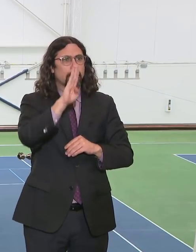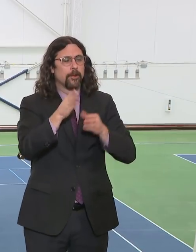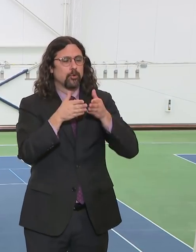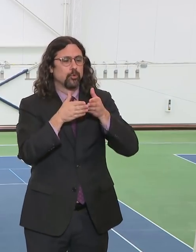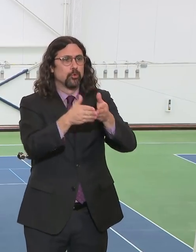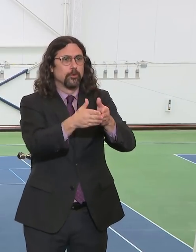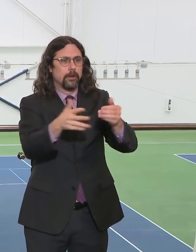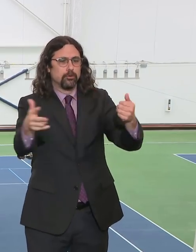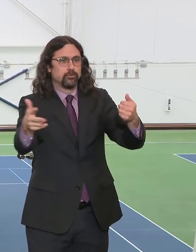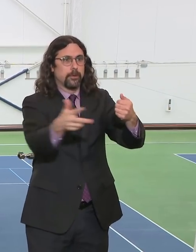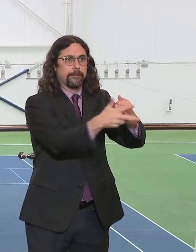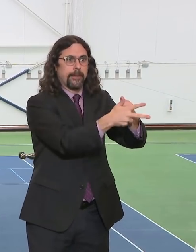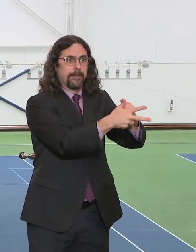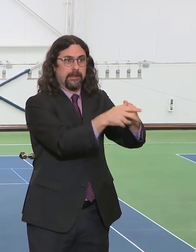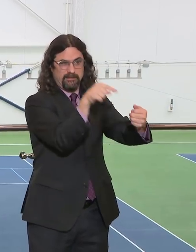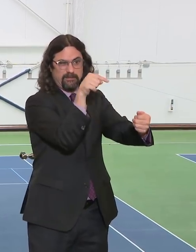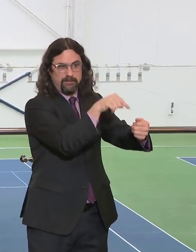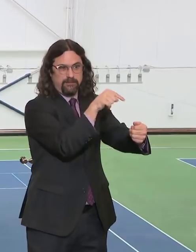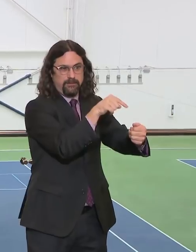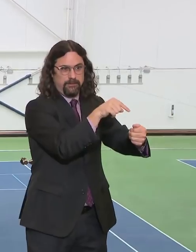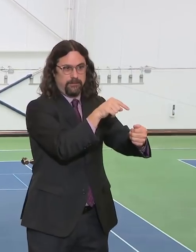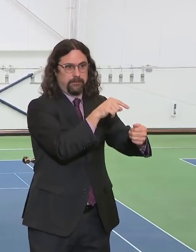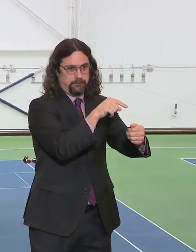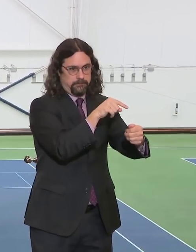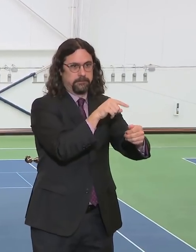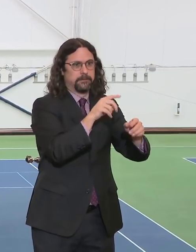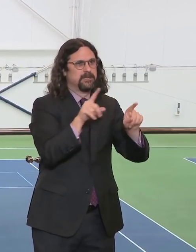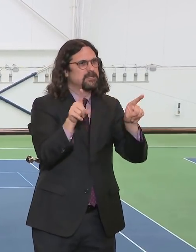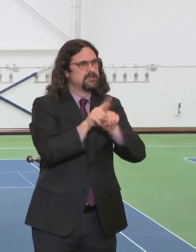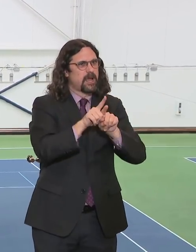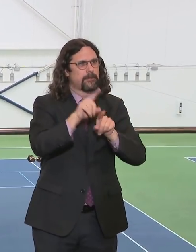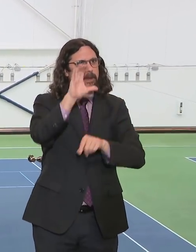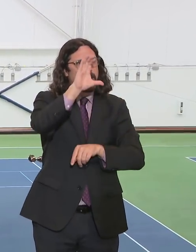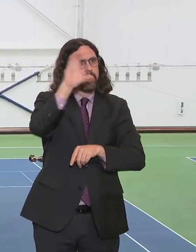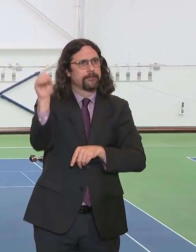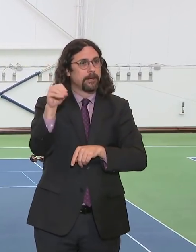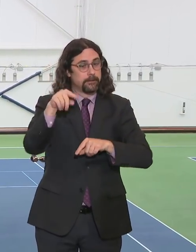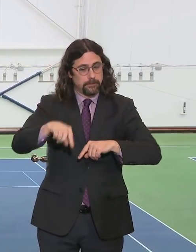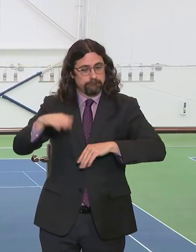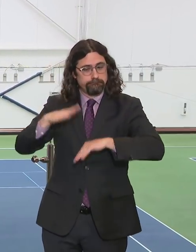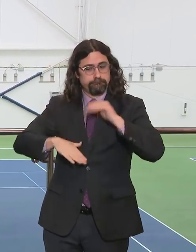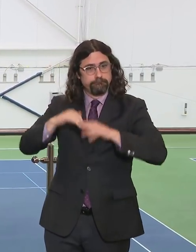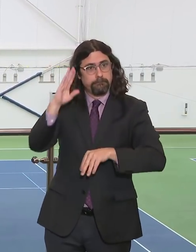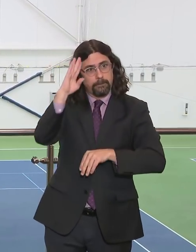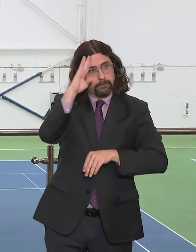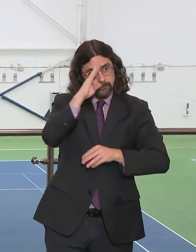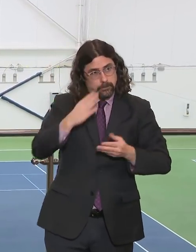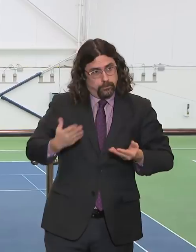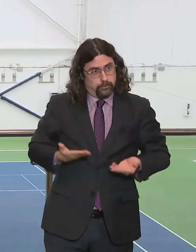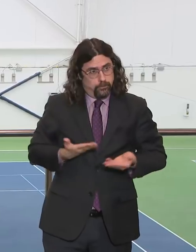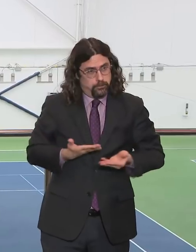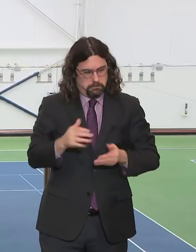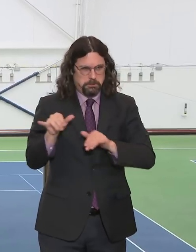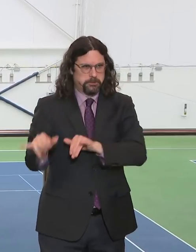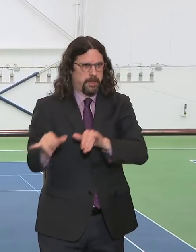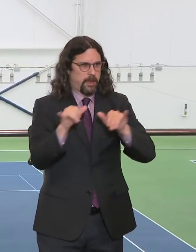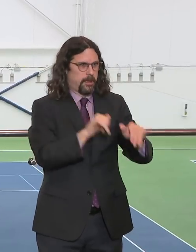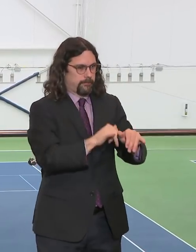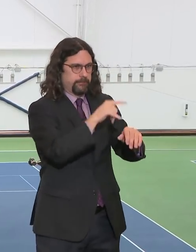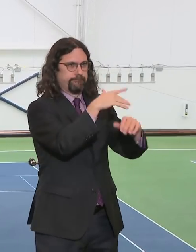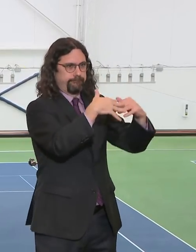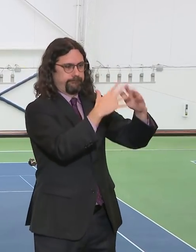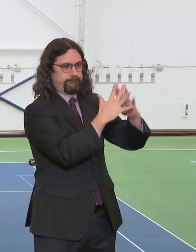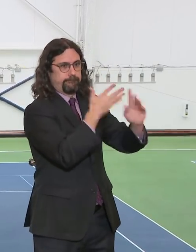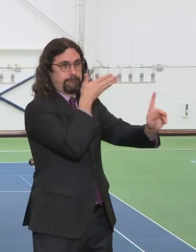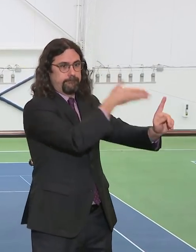rapidly. And we're then going to go to the next site, the next site, the next site, to meet our goal. We're working with the federal government, with FEMA,